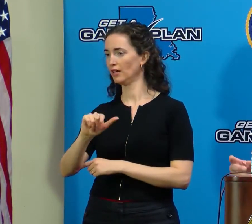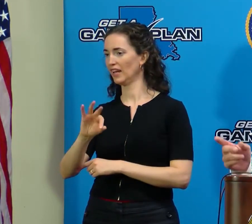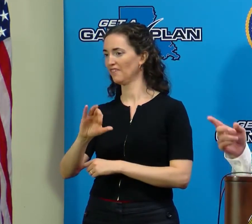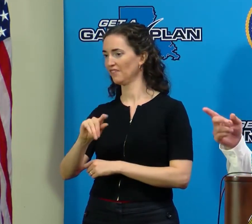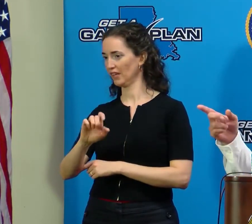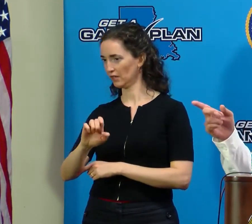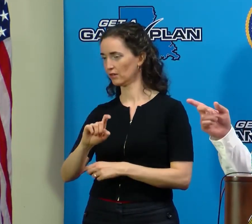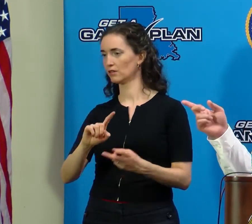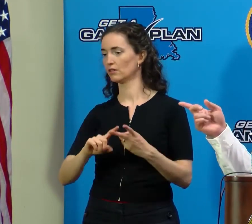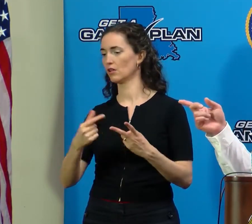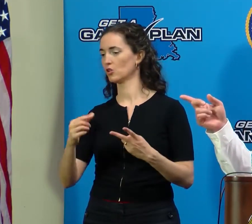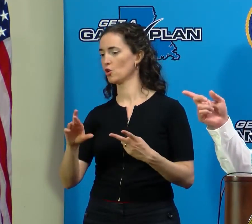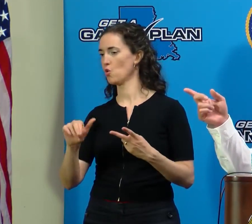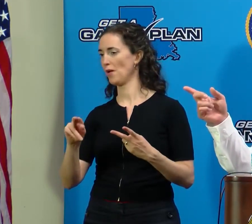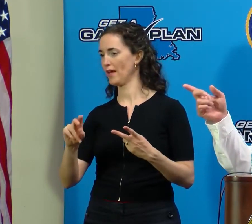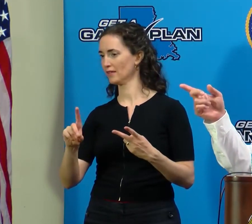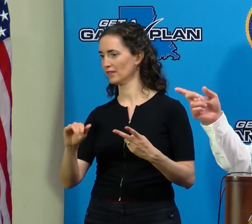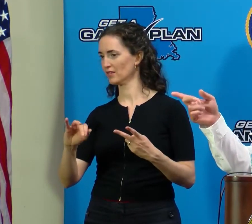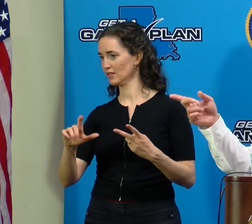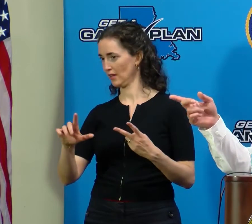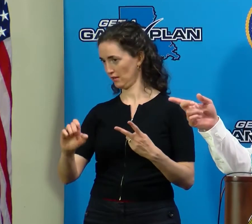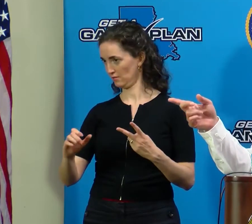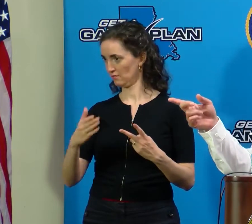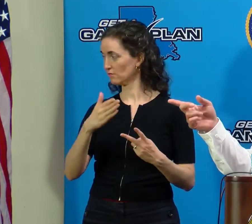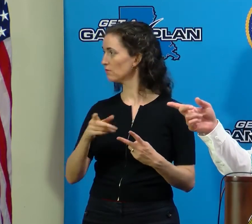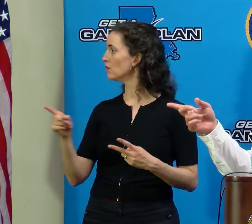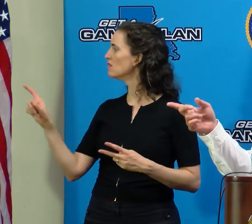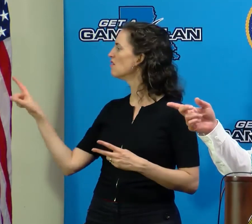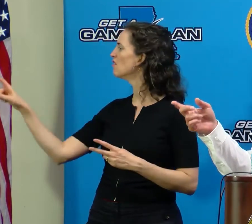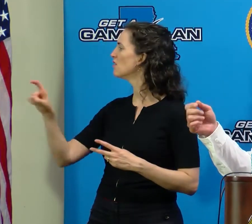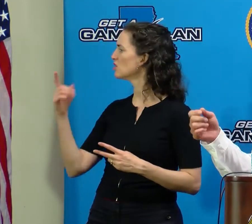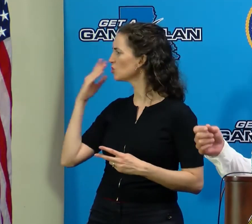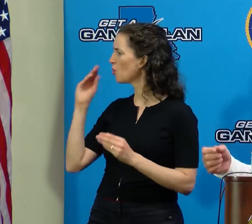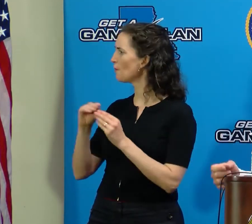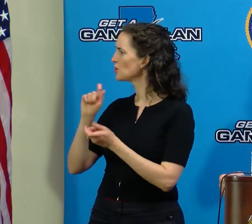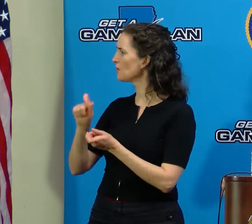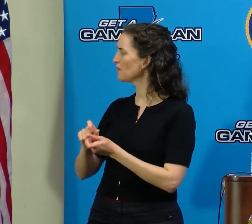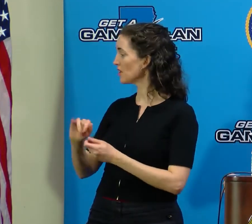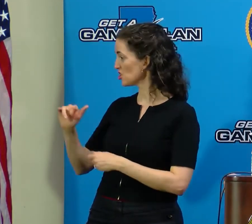And does anybody here have any more specific information, Jim?